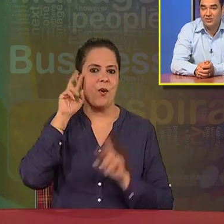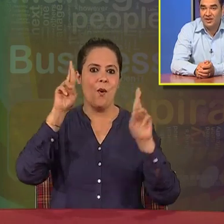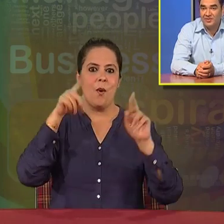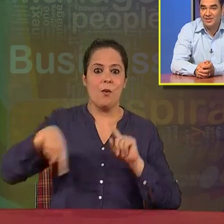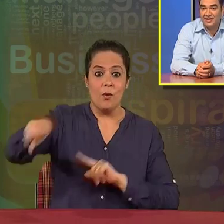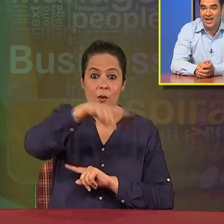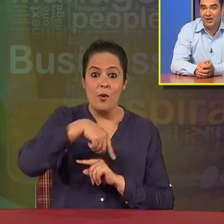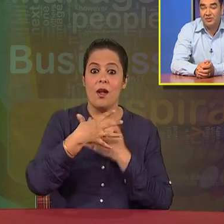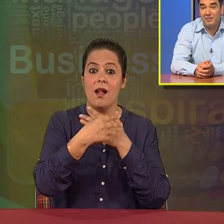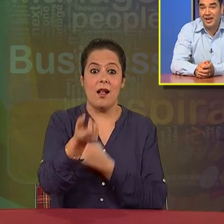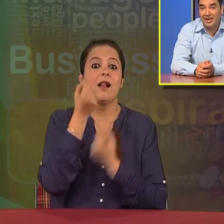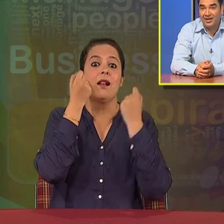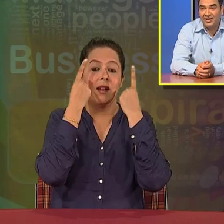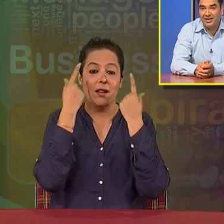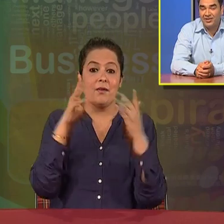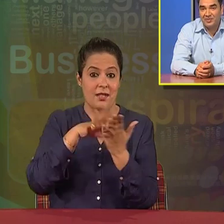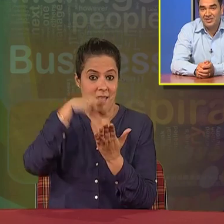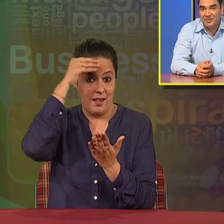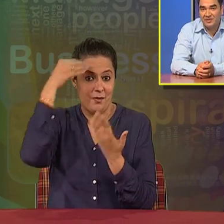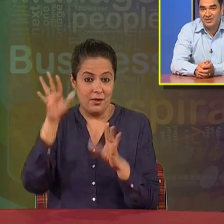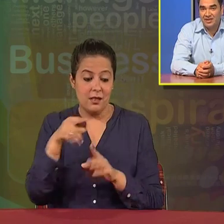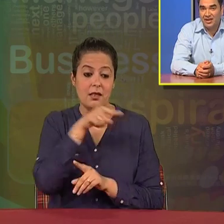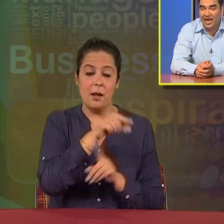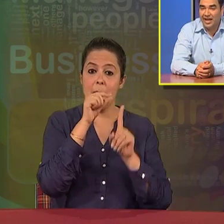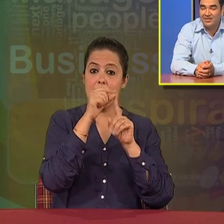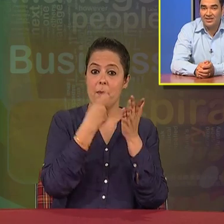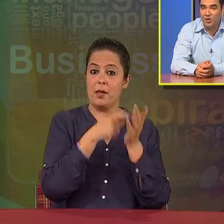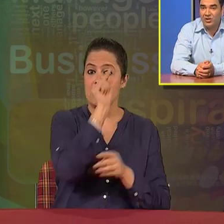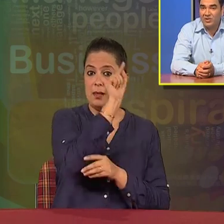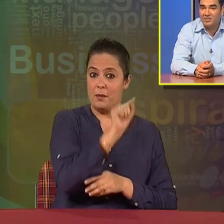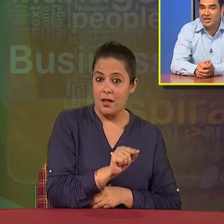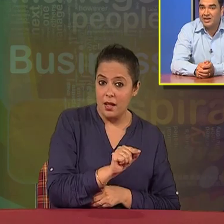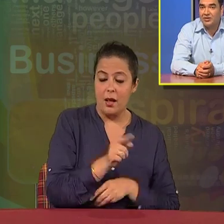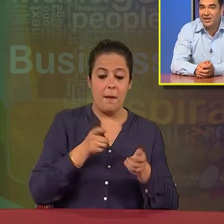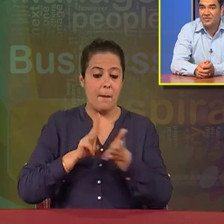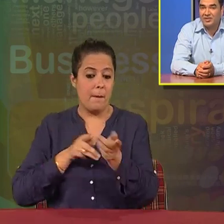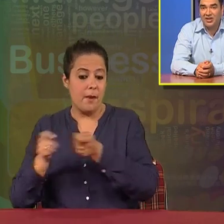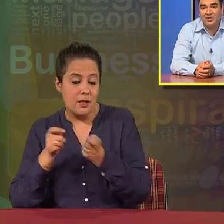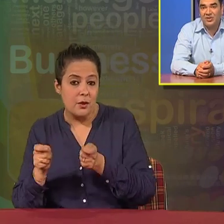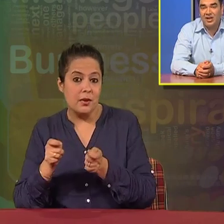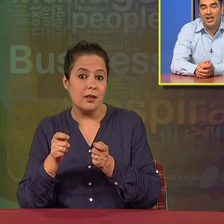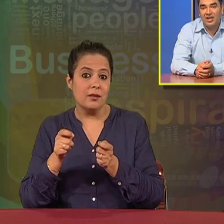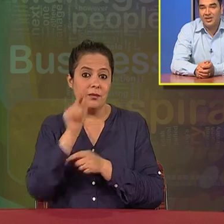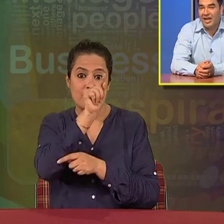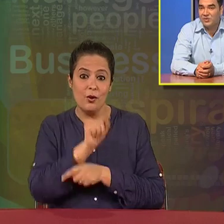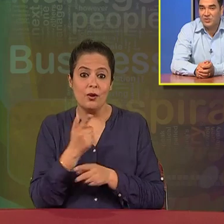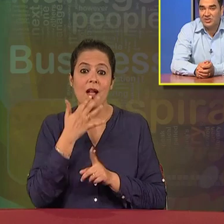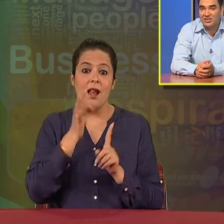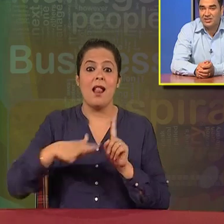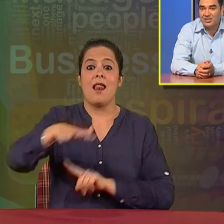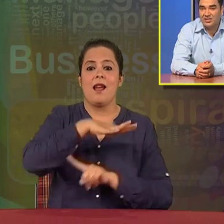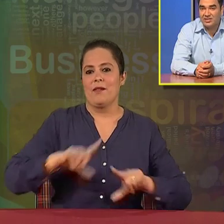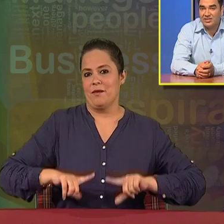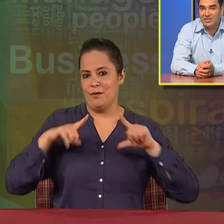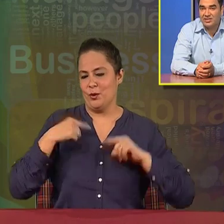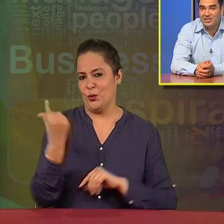about the management and you will be applying the principles and all the concepts relating to management in your real-life situations.